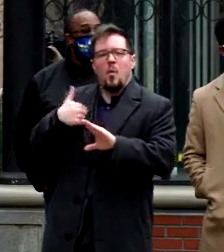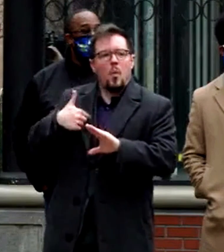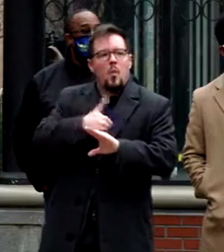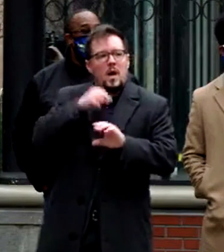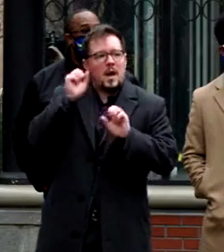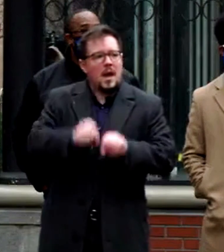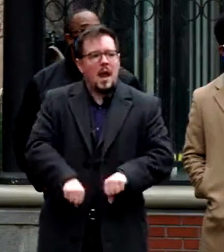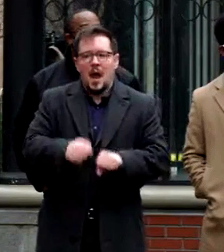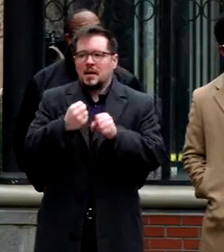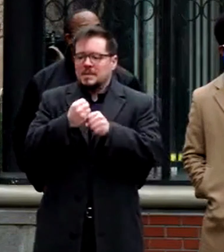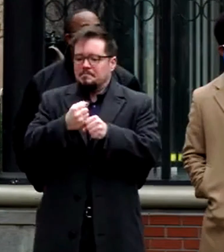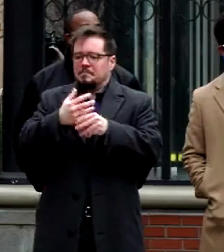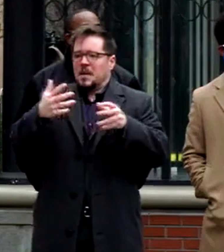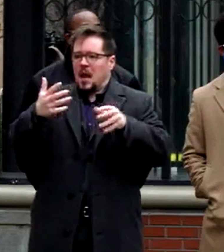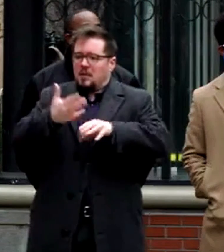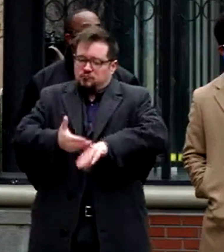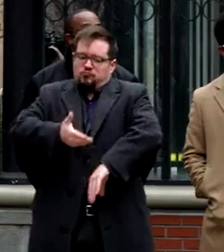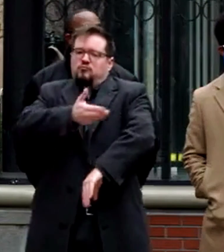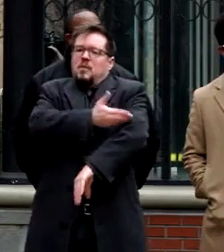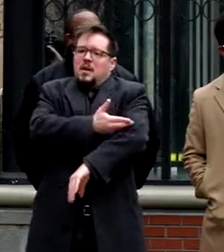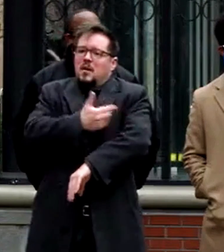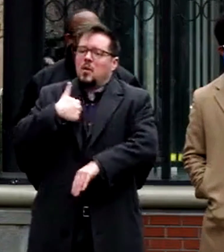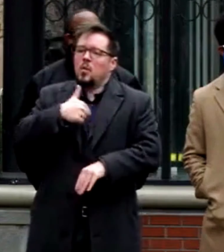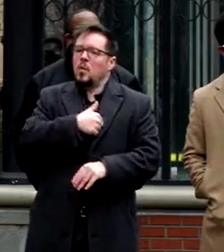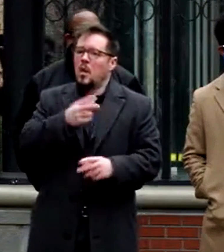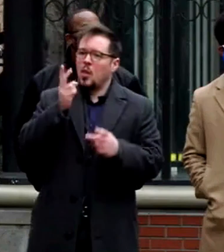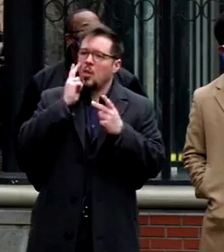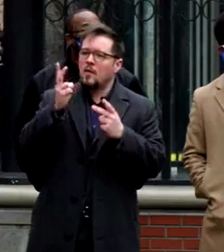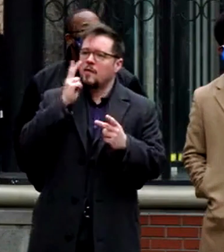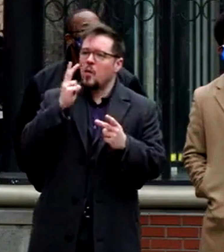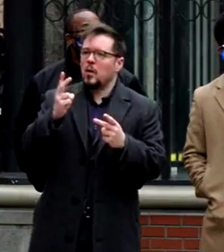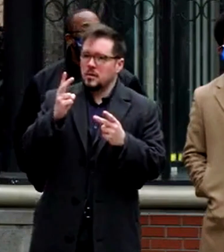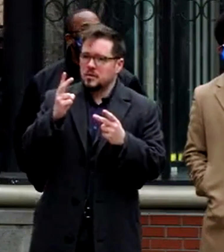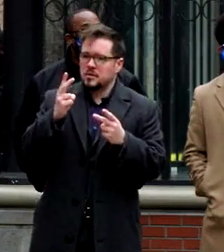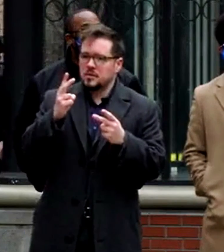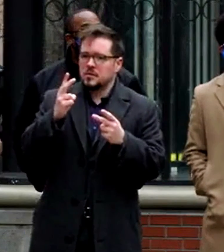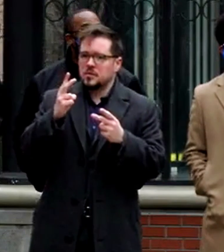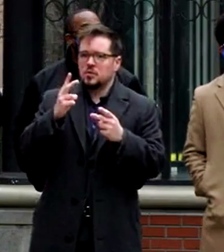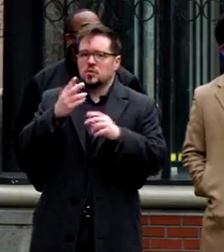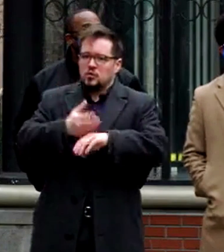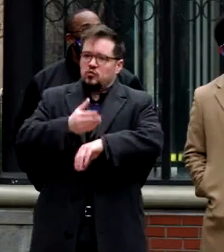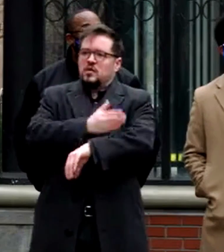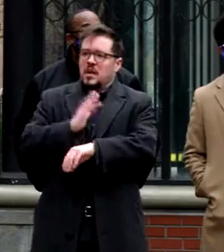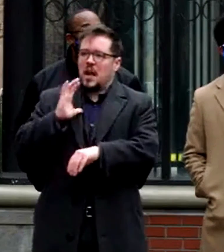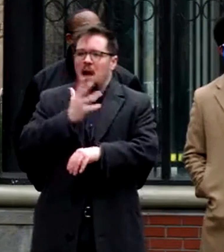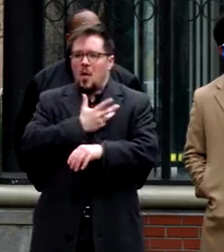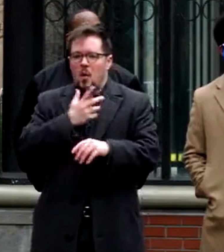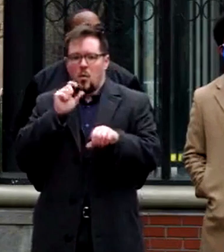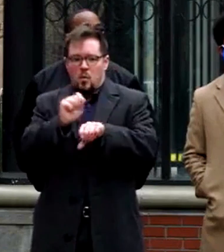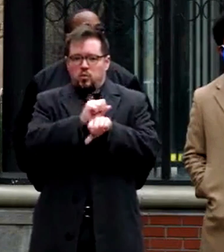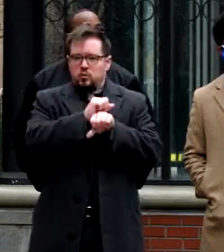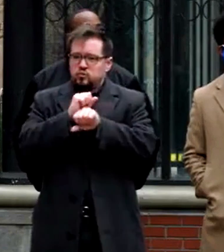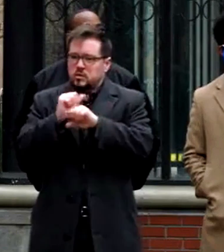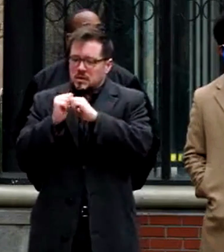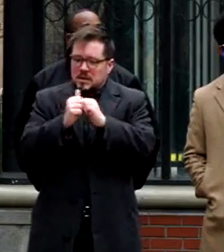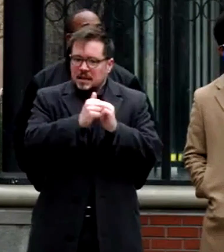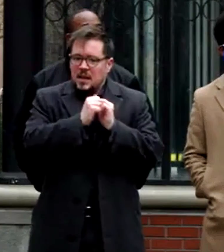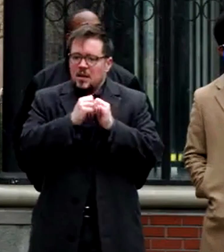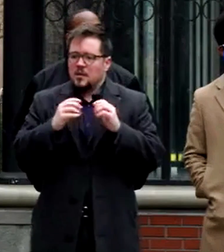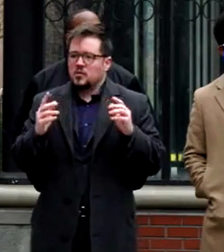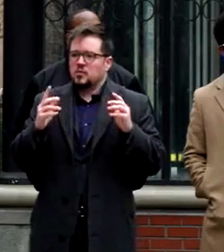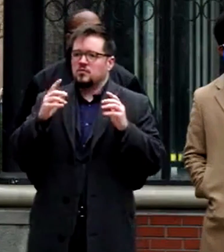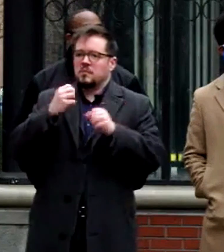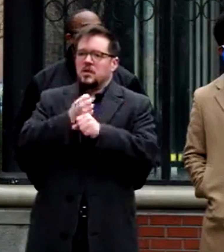And we look forward to increased regional collaboration on our mutual transit needs to ensure reliable and